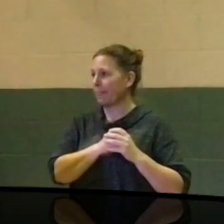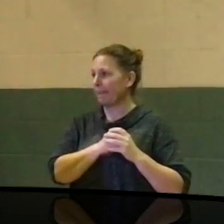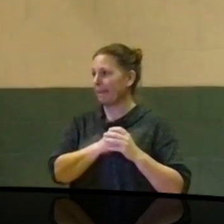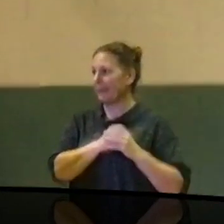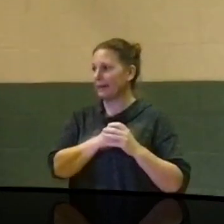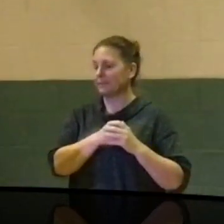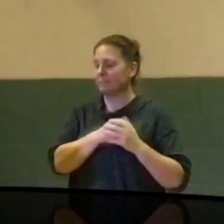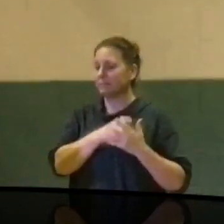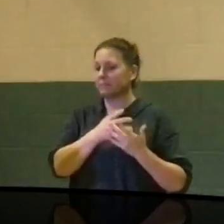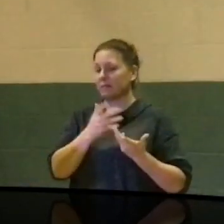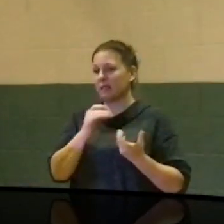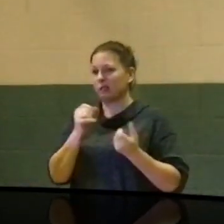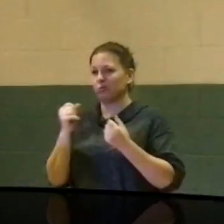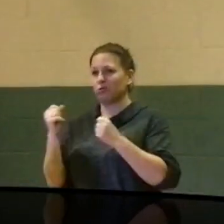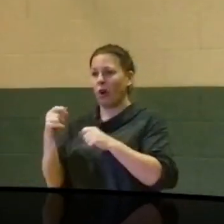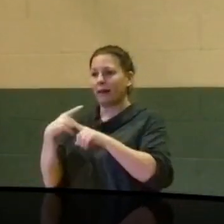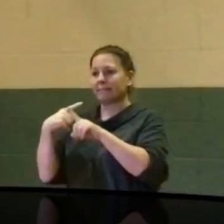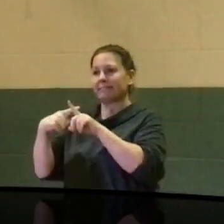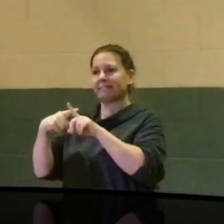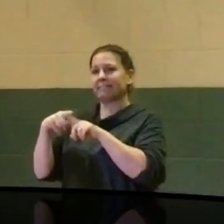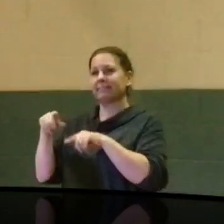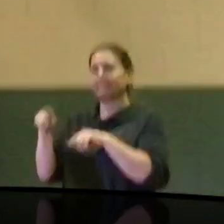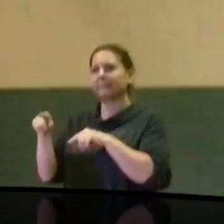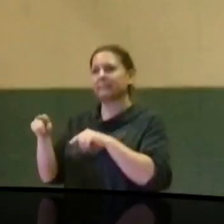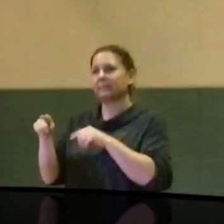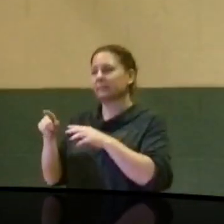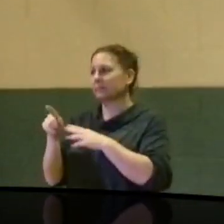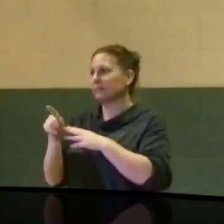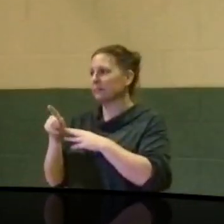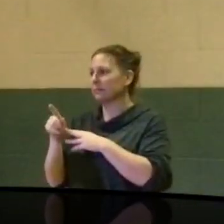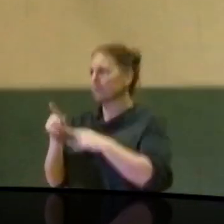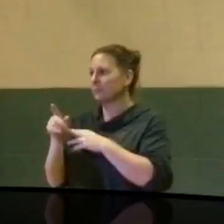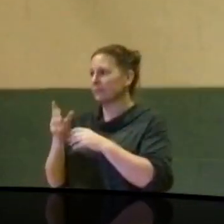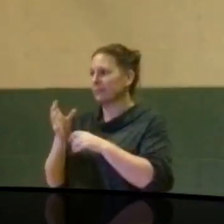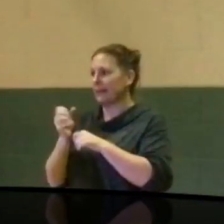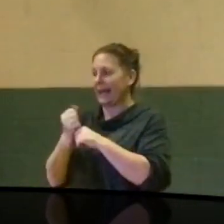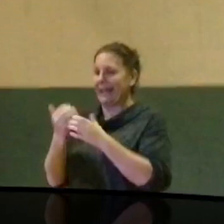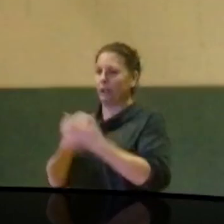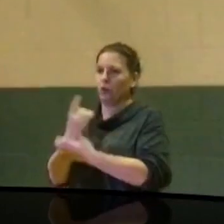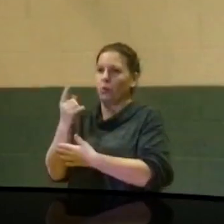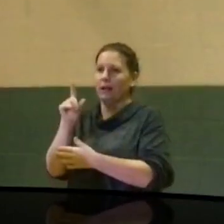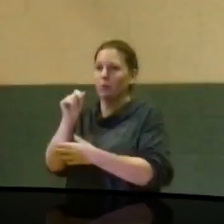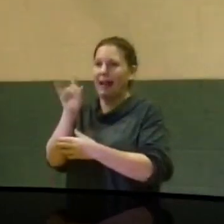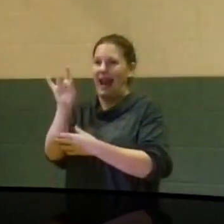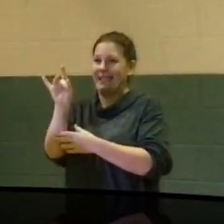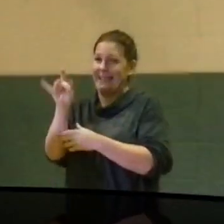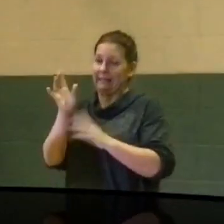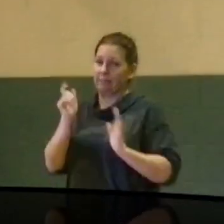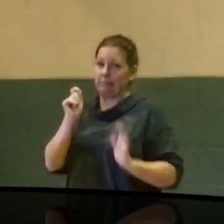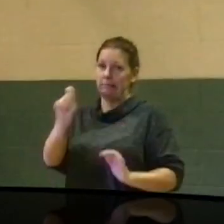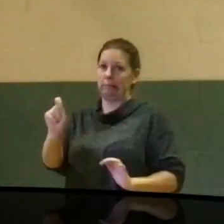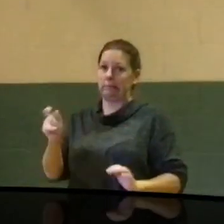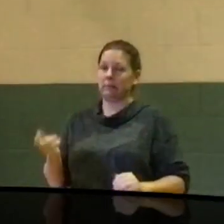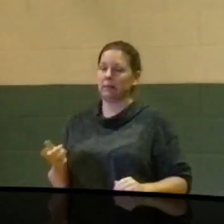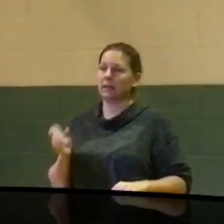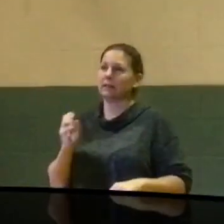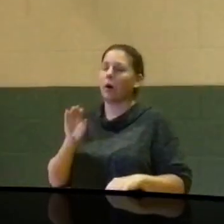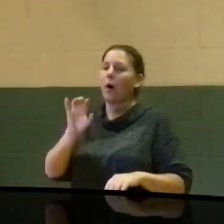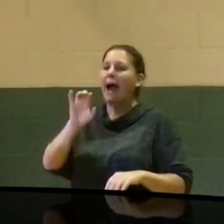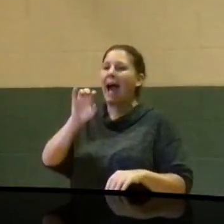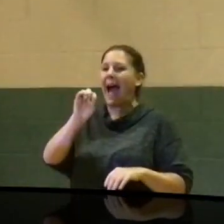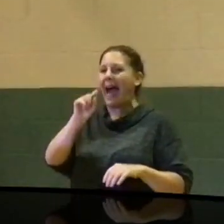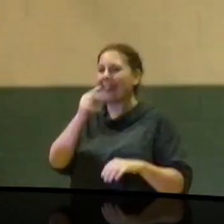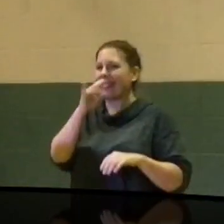The strongest piece of it is the fact that they did a new one in 2018. I'll just leave it at that. But with the Ethics and